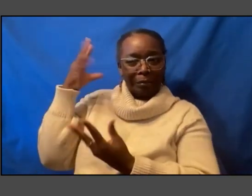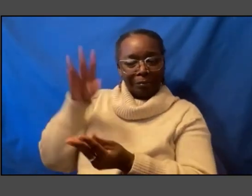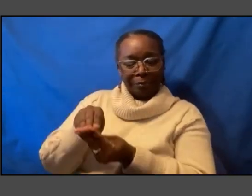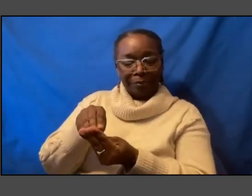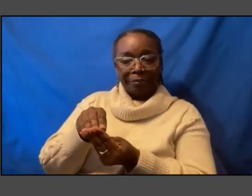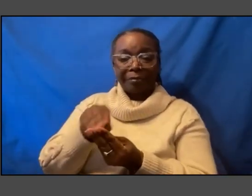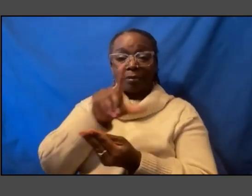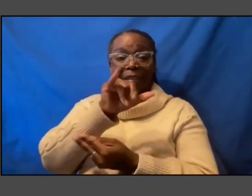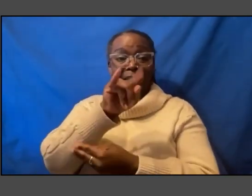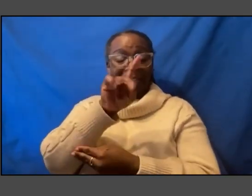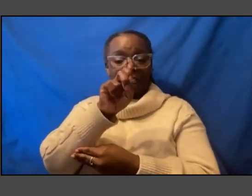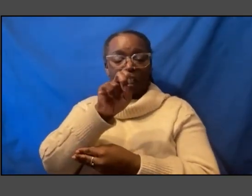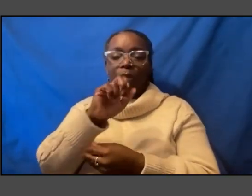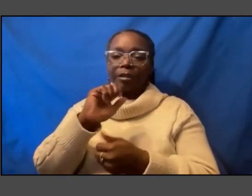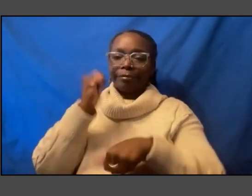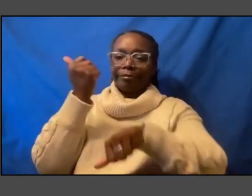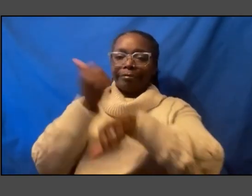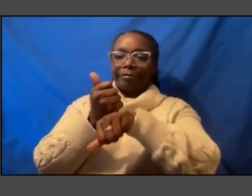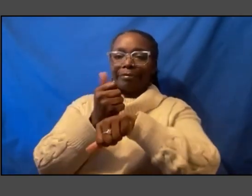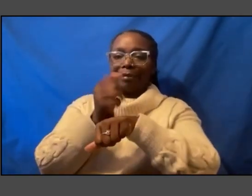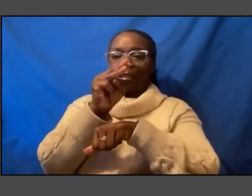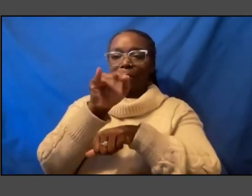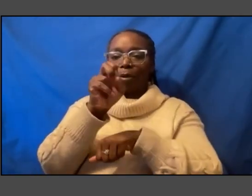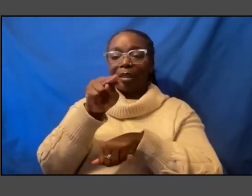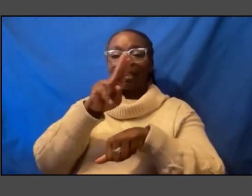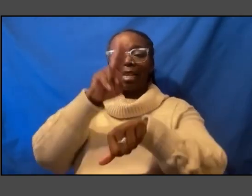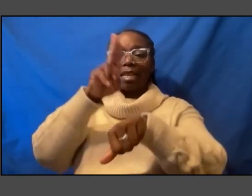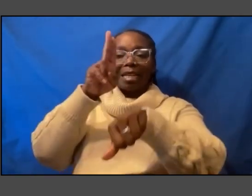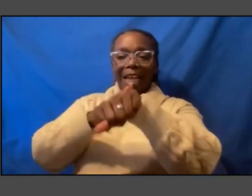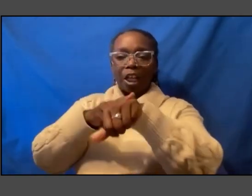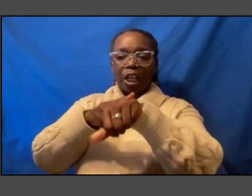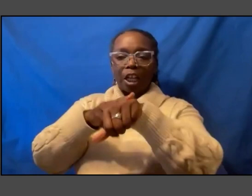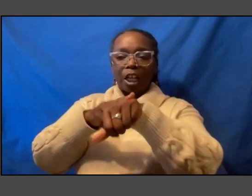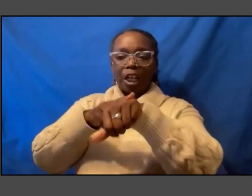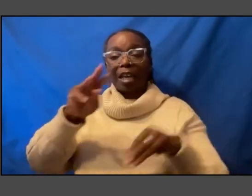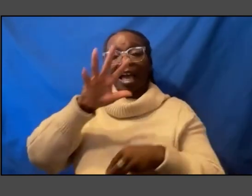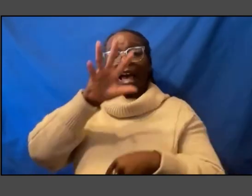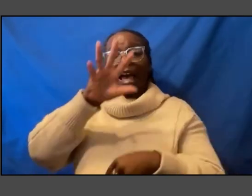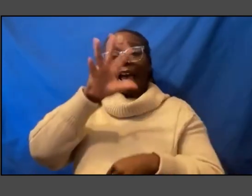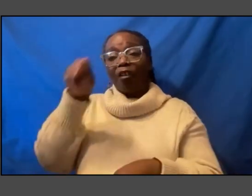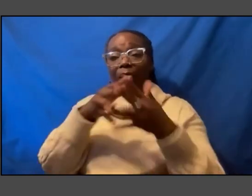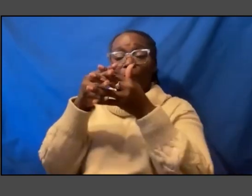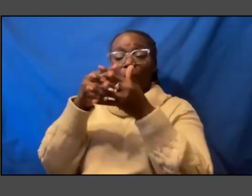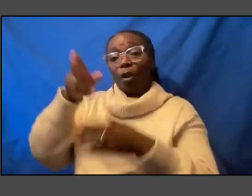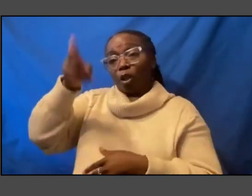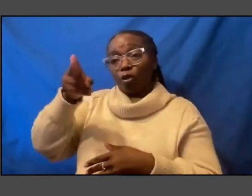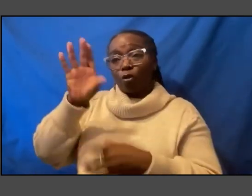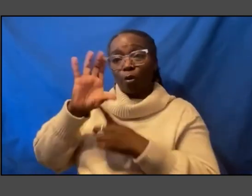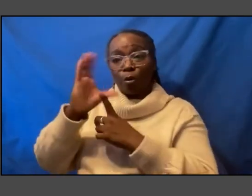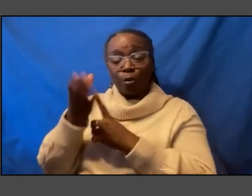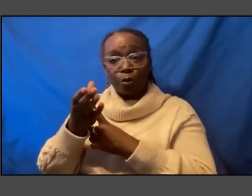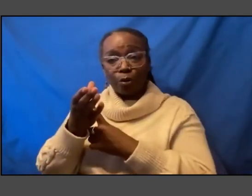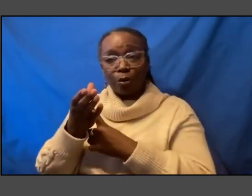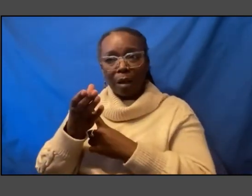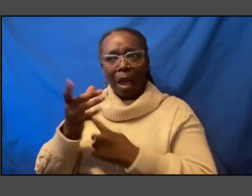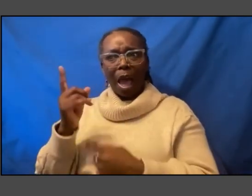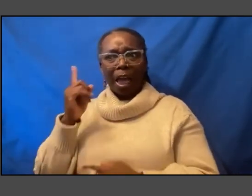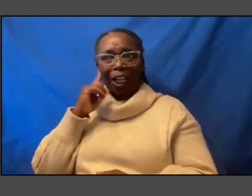of the Smithsonian's National Museum of African American history and culture and culture I hear that great cheer rising up from the